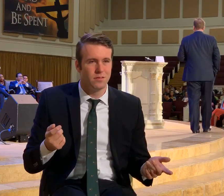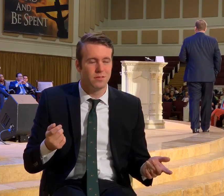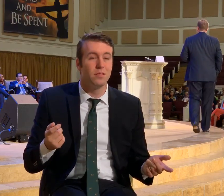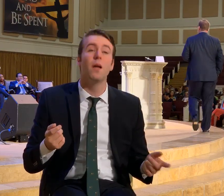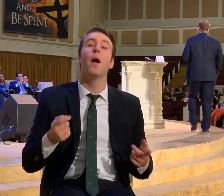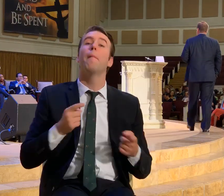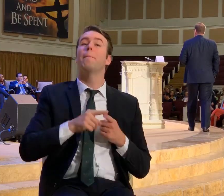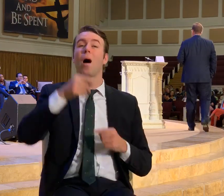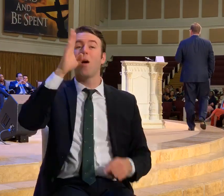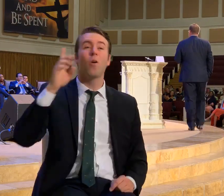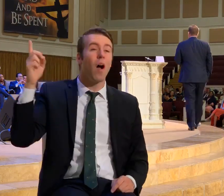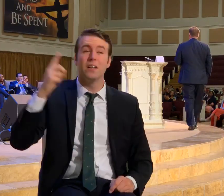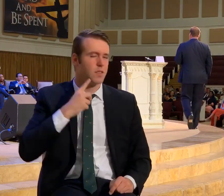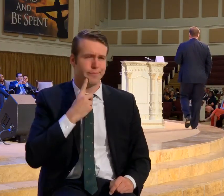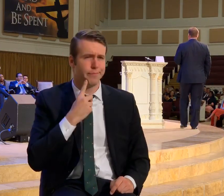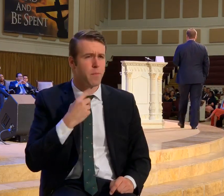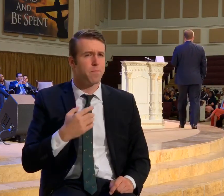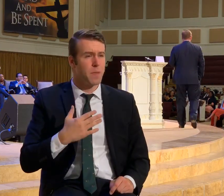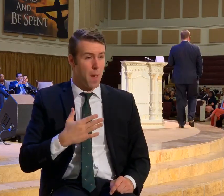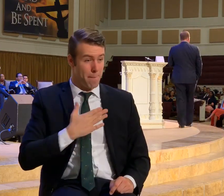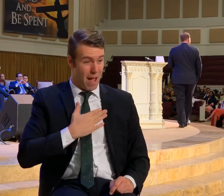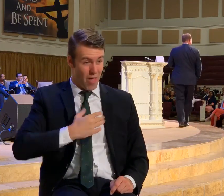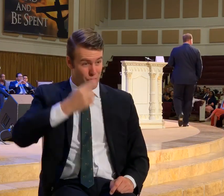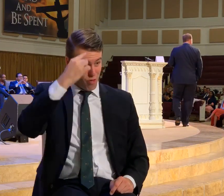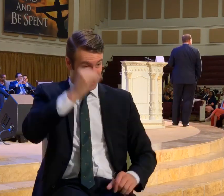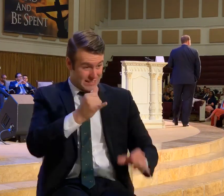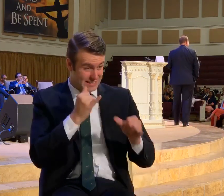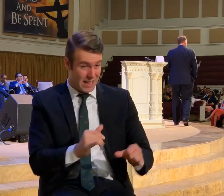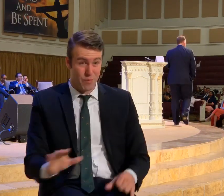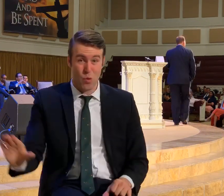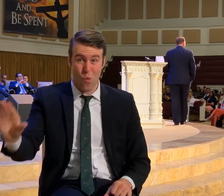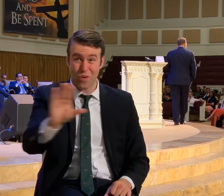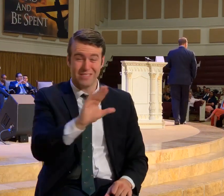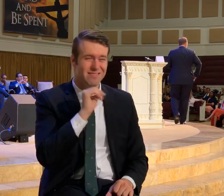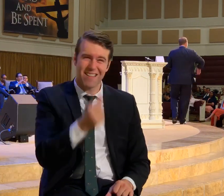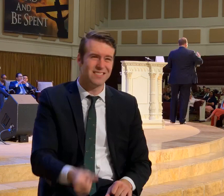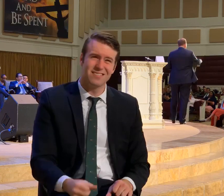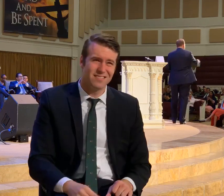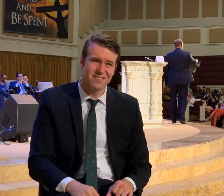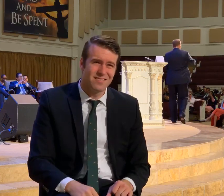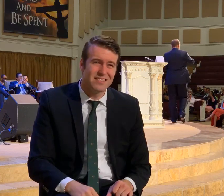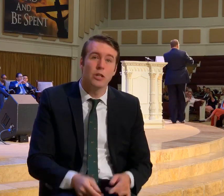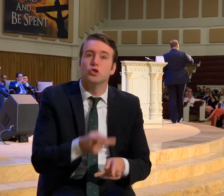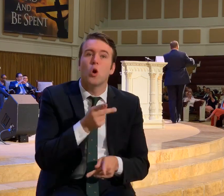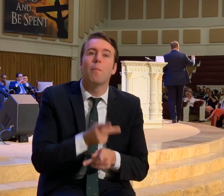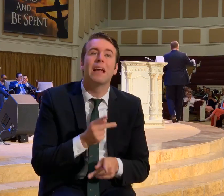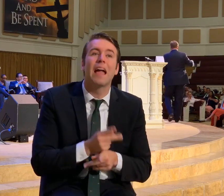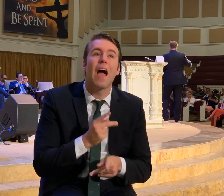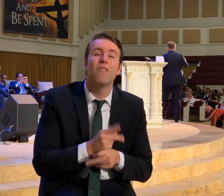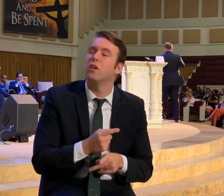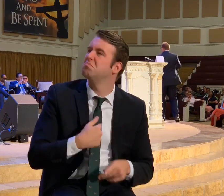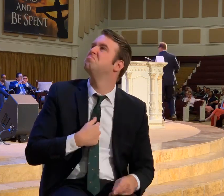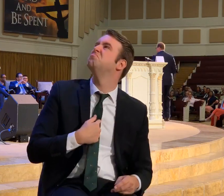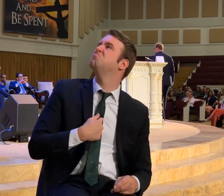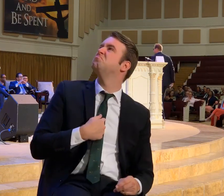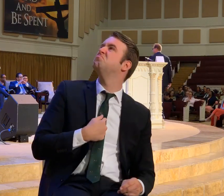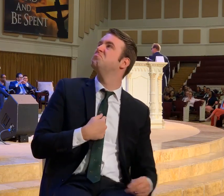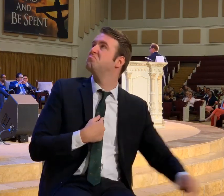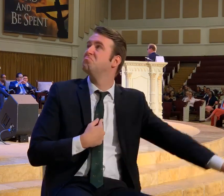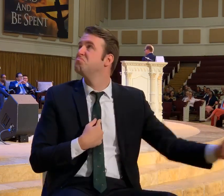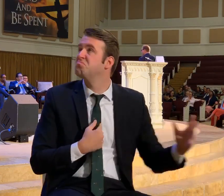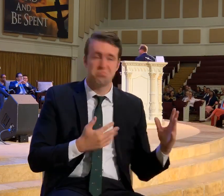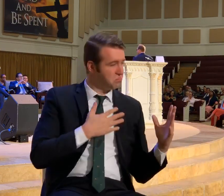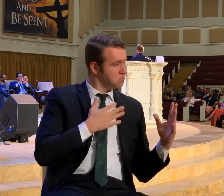But God said. My thoughts are not my fear thoughts. So be careful. Before you start taking in thoughts.